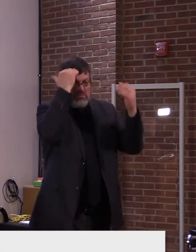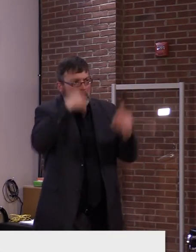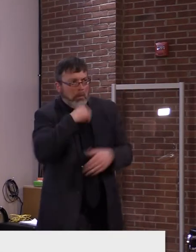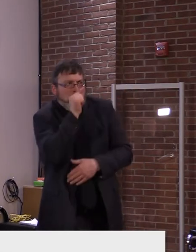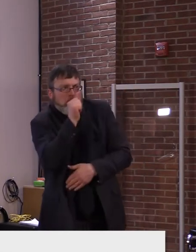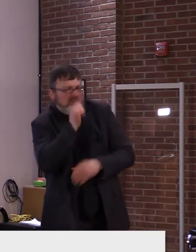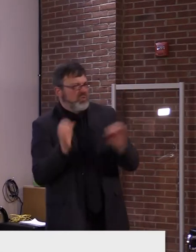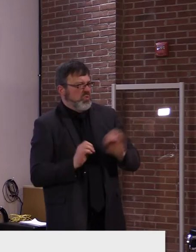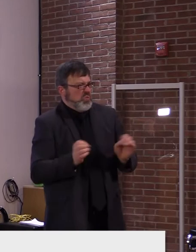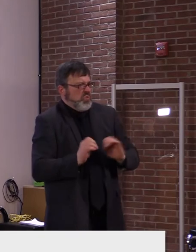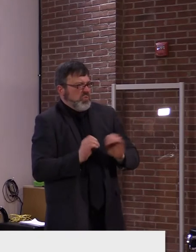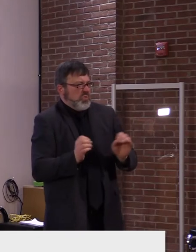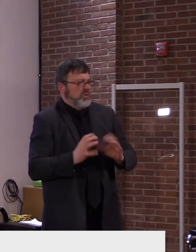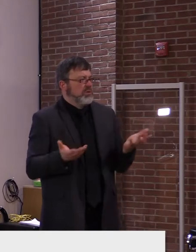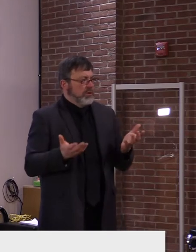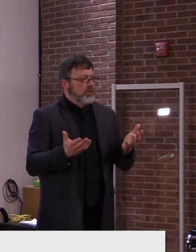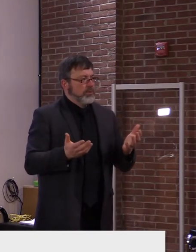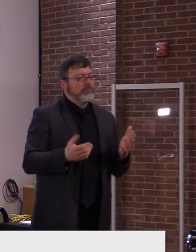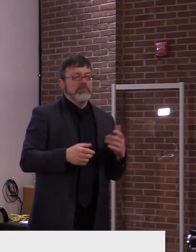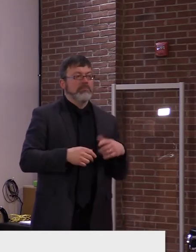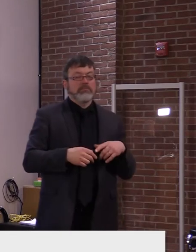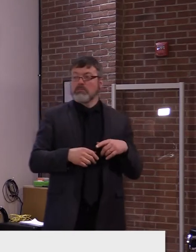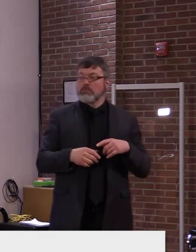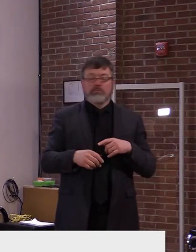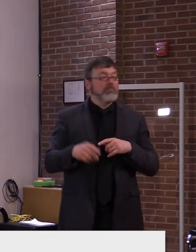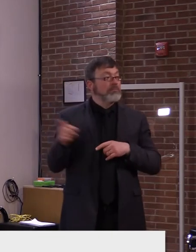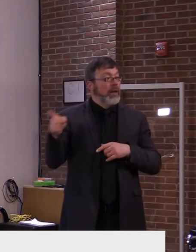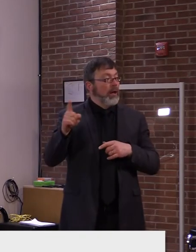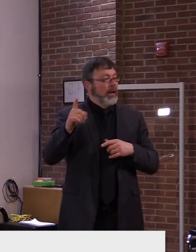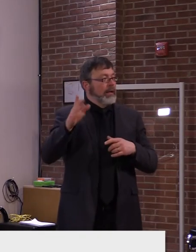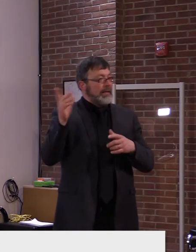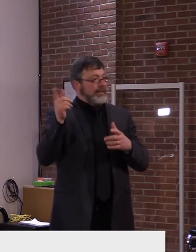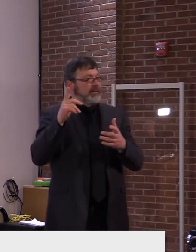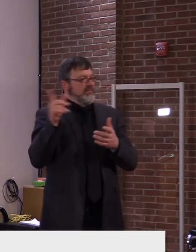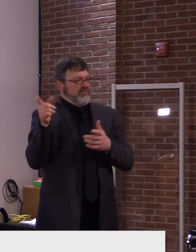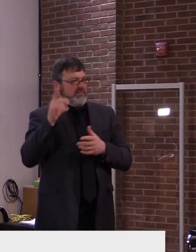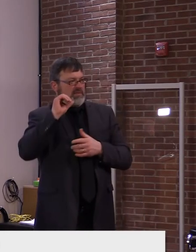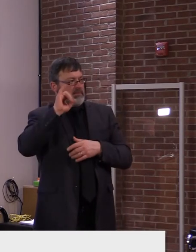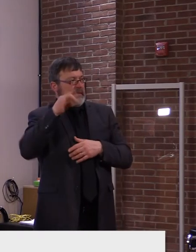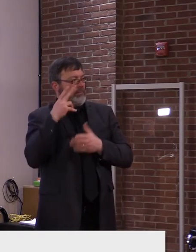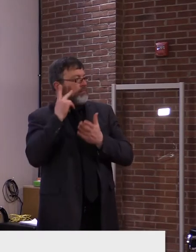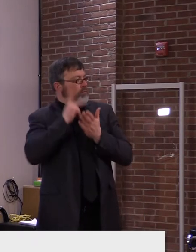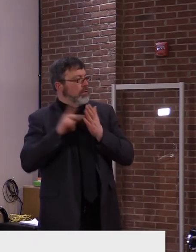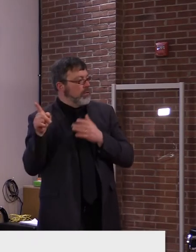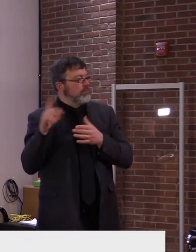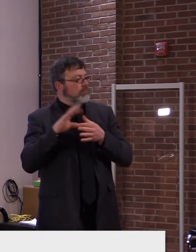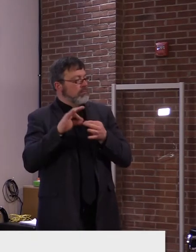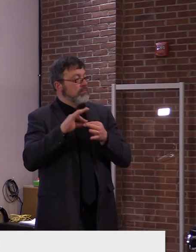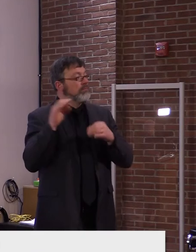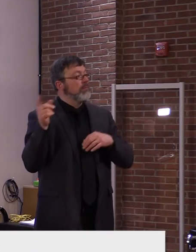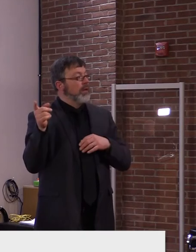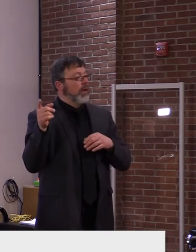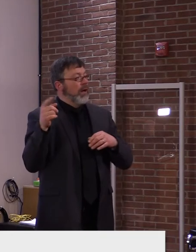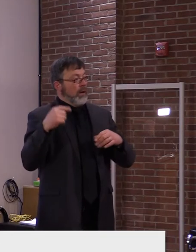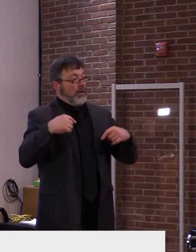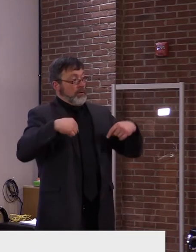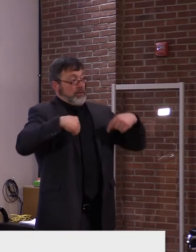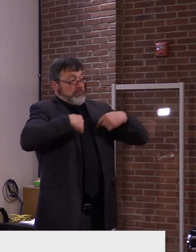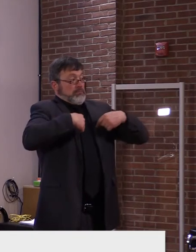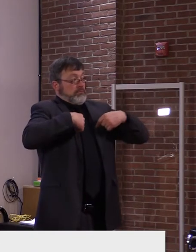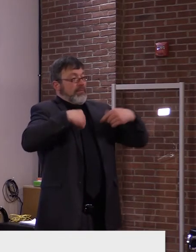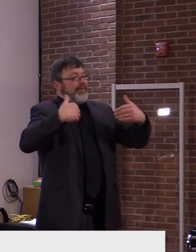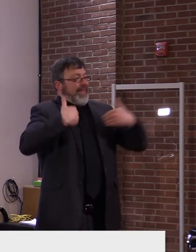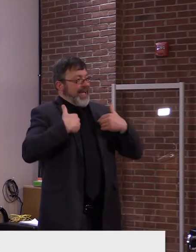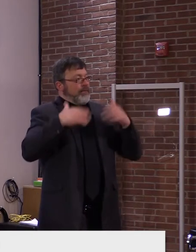John, we've found through the long-term care, the federal long-term care program that there has been, um, doses that have been left over.